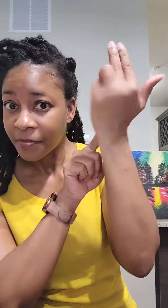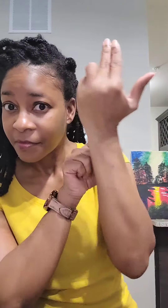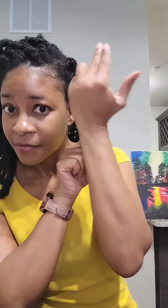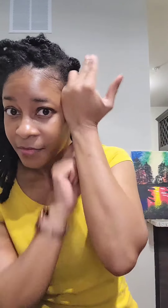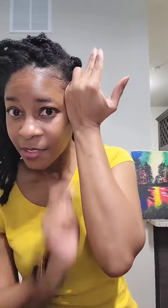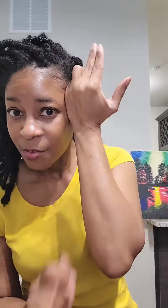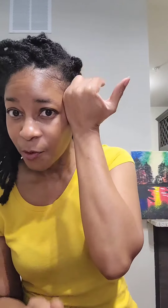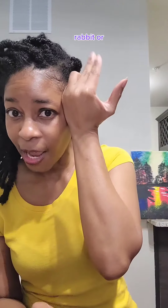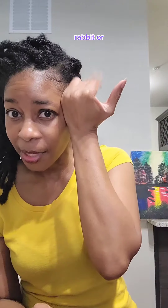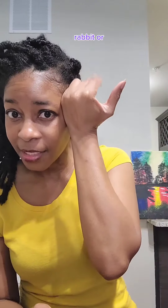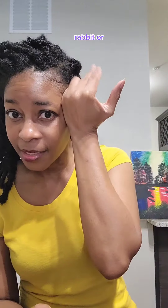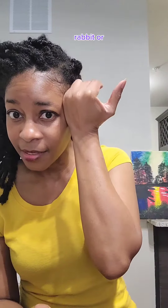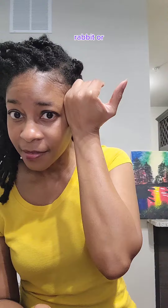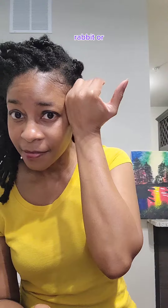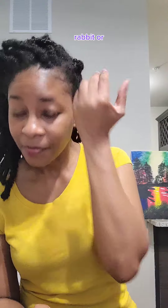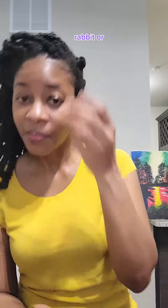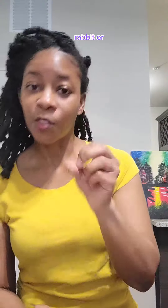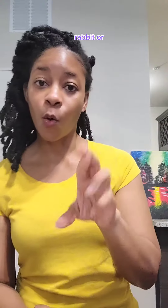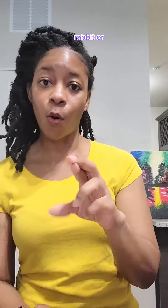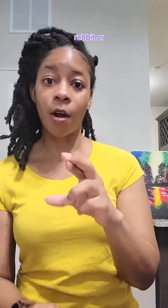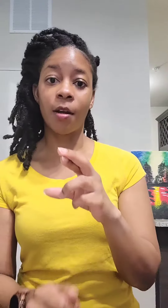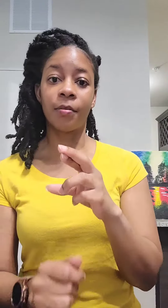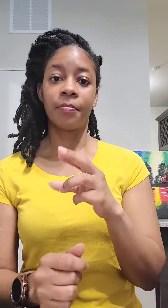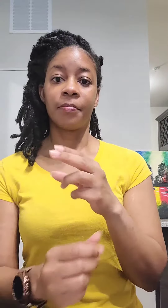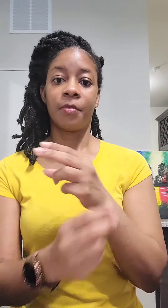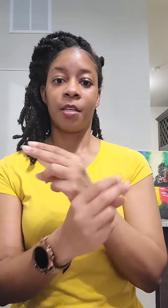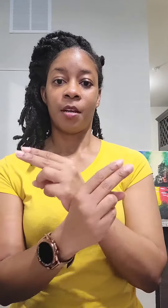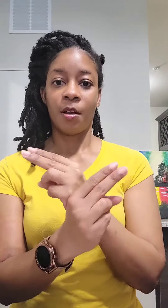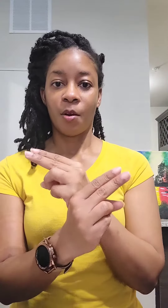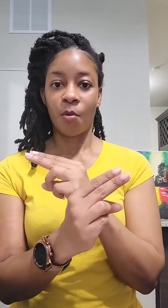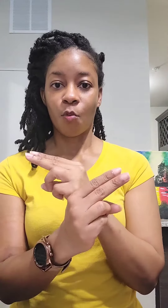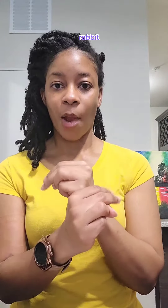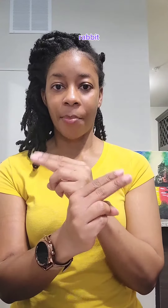Rabbit. Or rabbit.